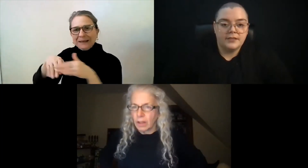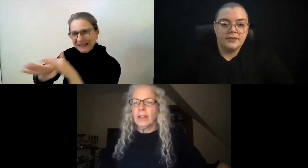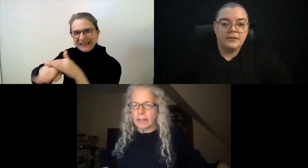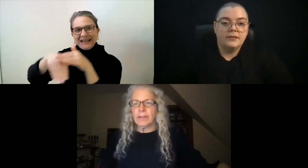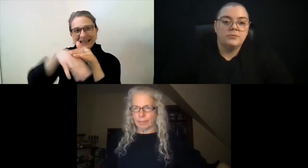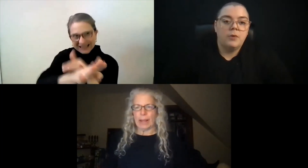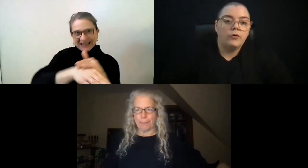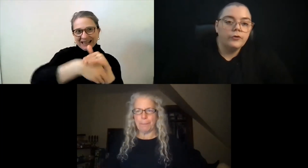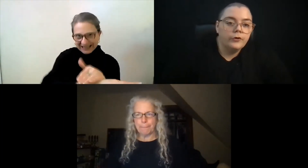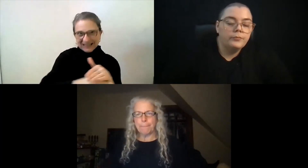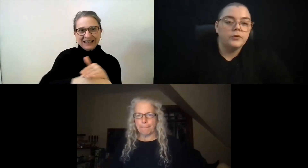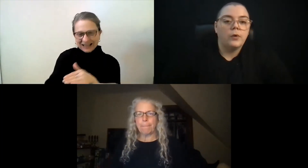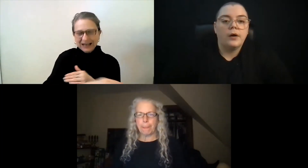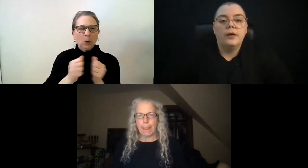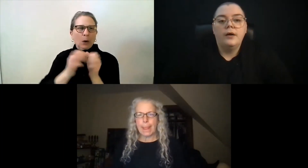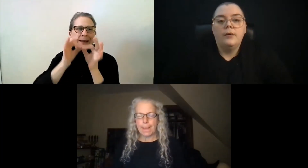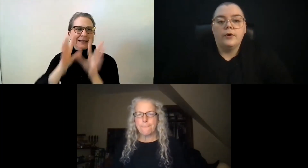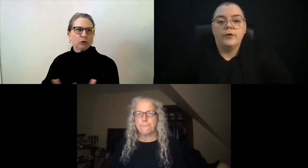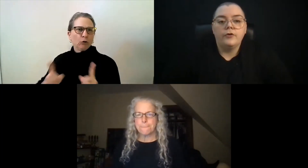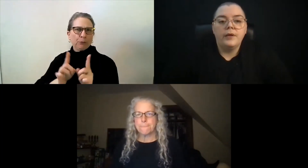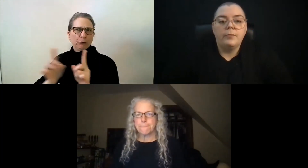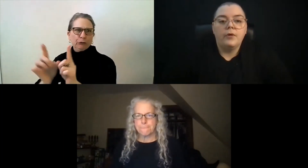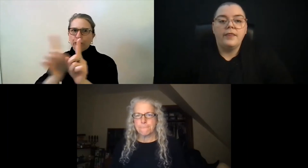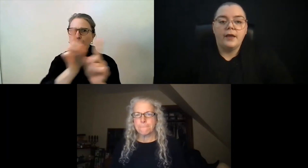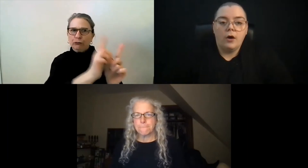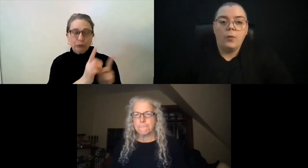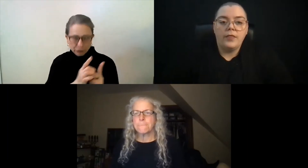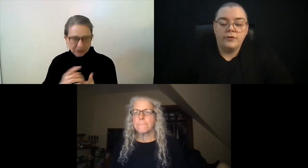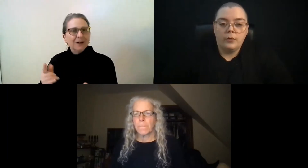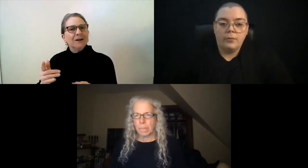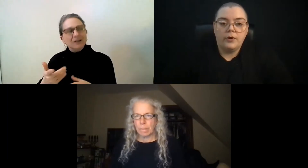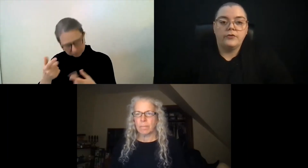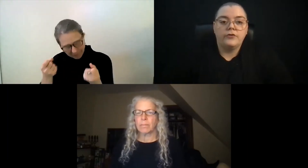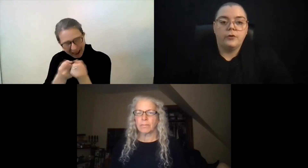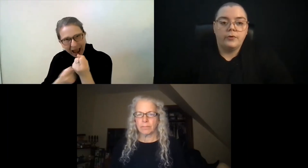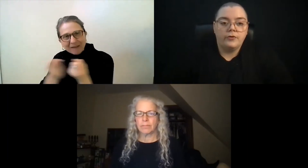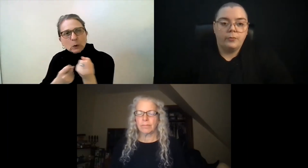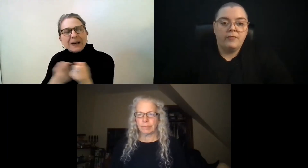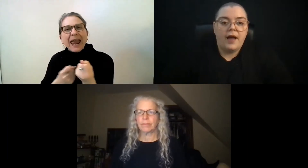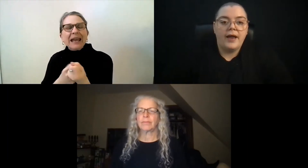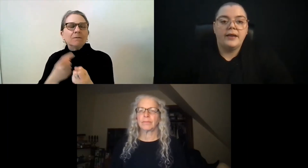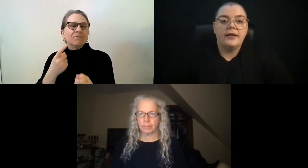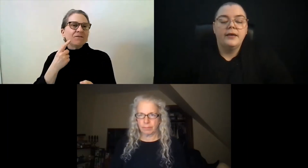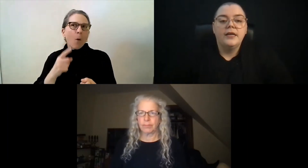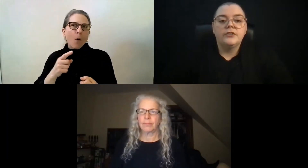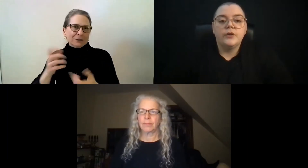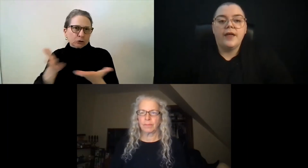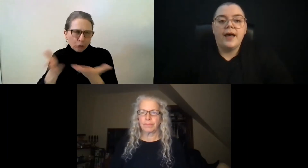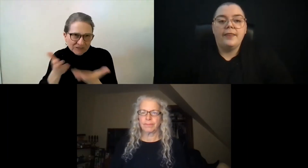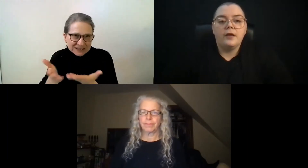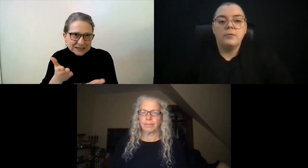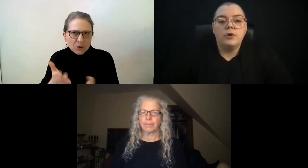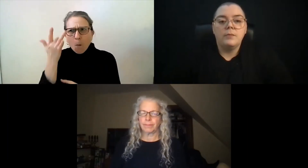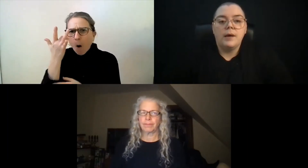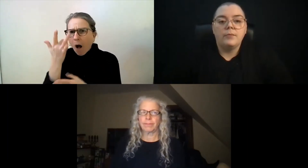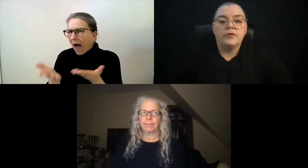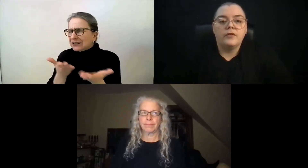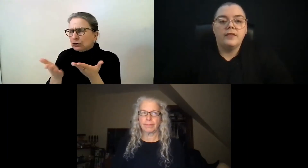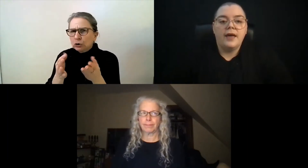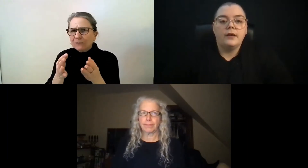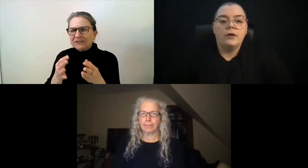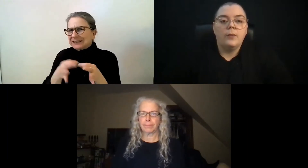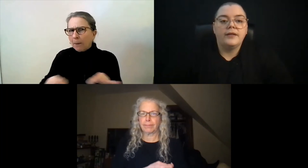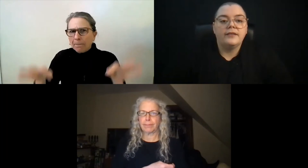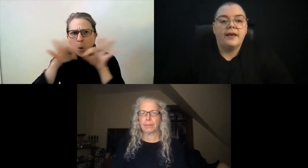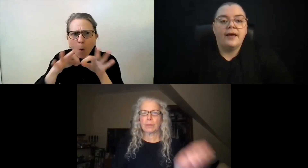offices, small groups or one or two people, and they go with interpreters. Interpreters are provided so that the community members